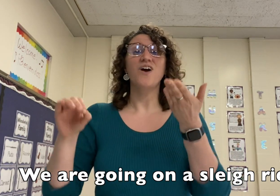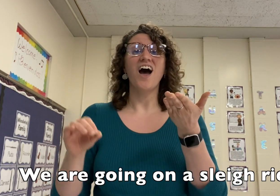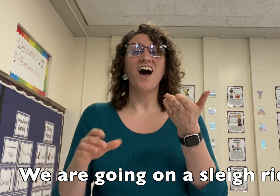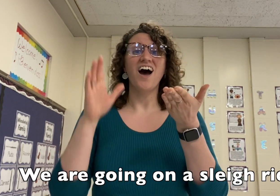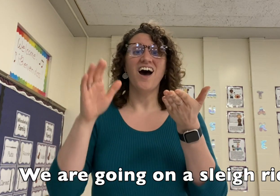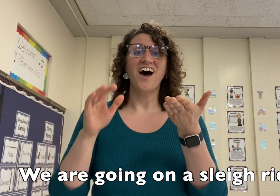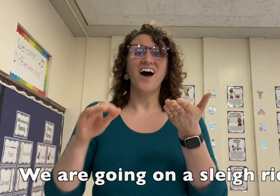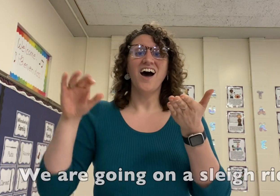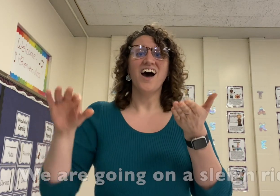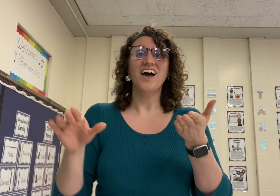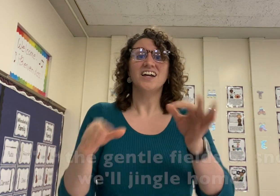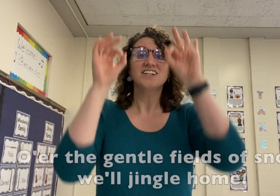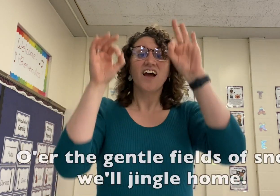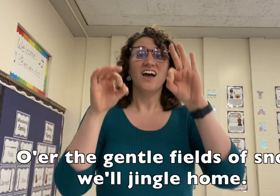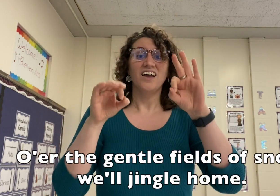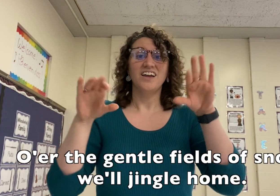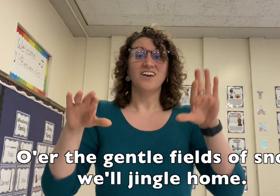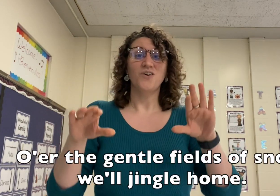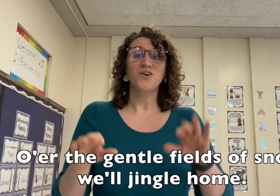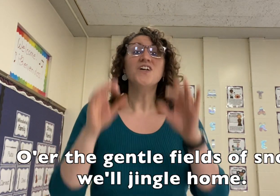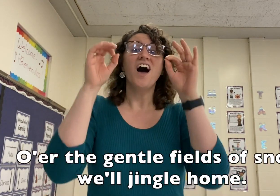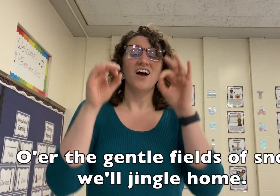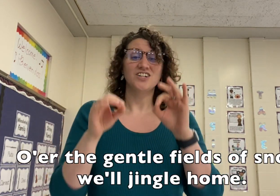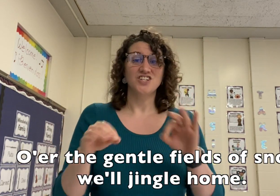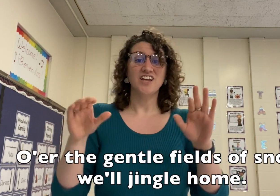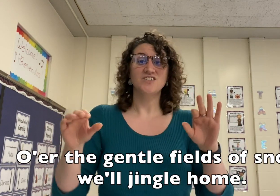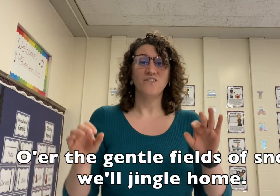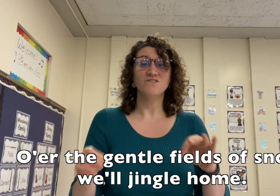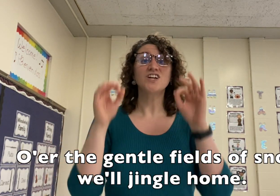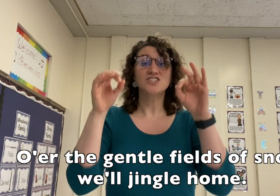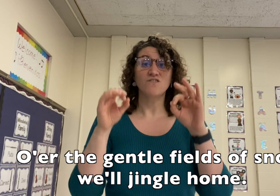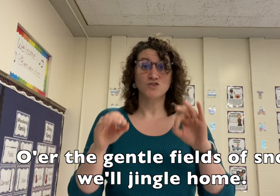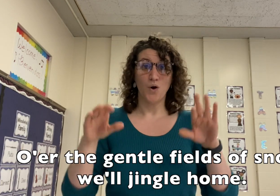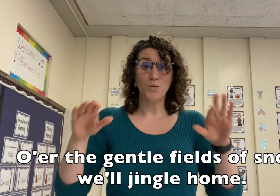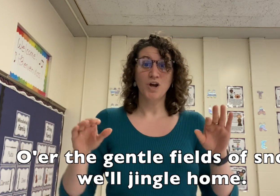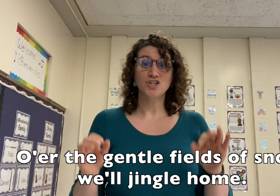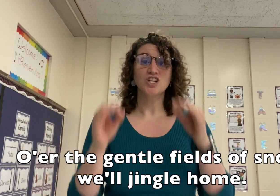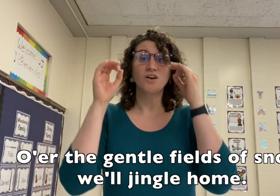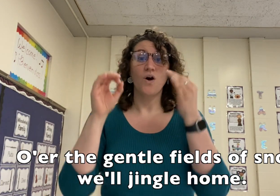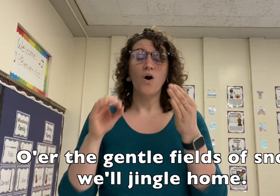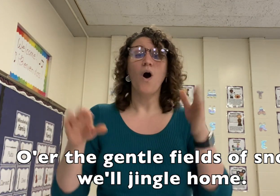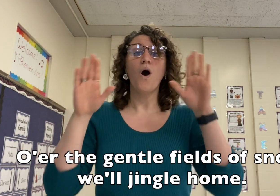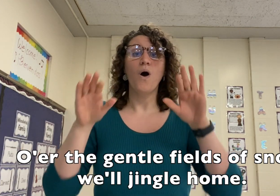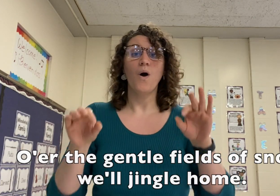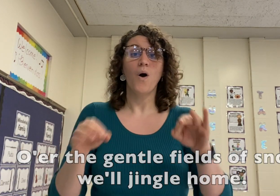ride, o'er the gentle fields of snow we'll change the home.